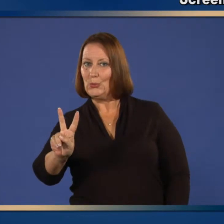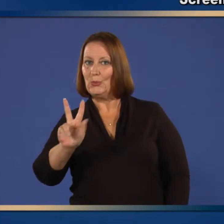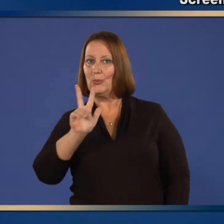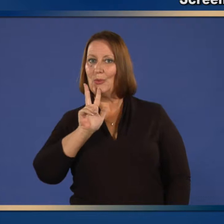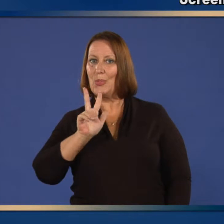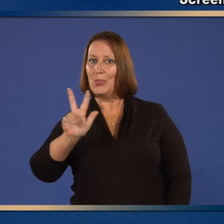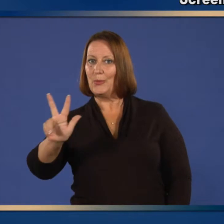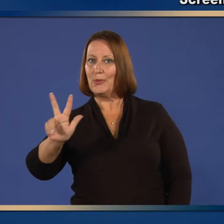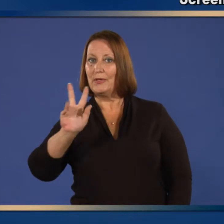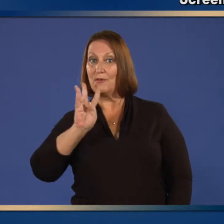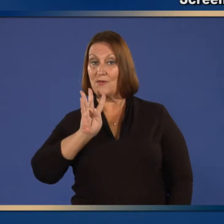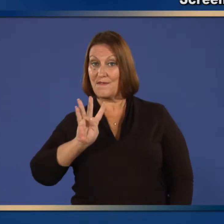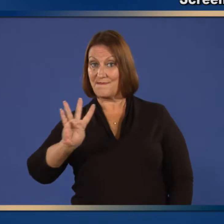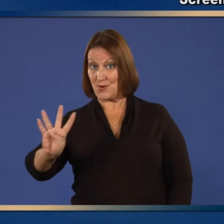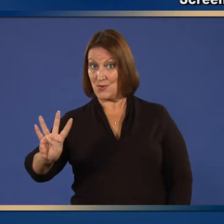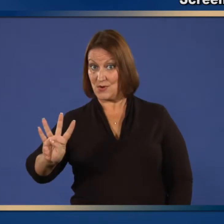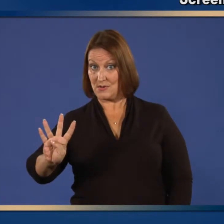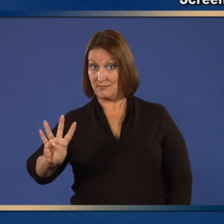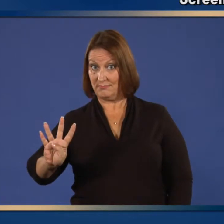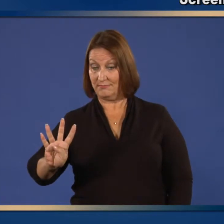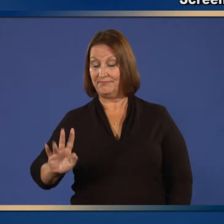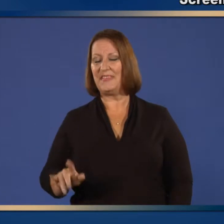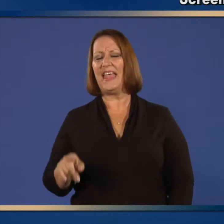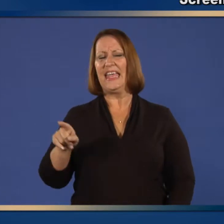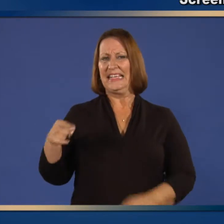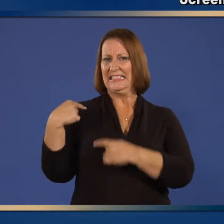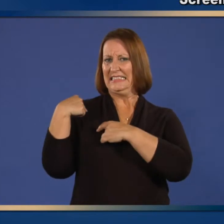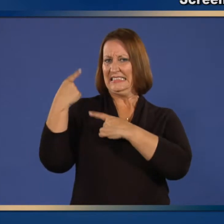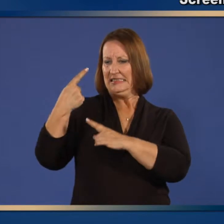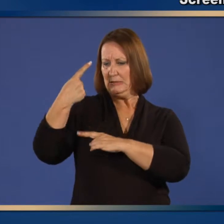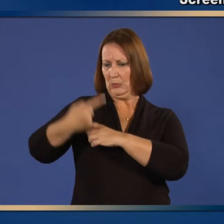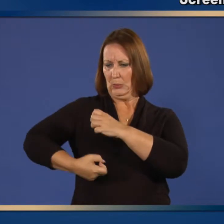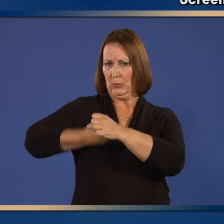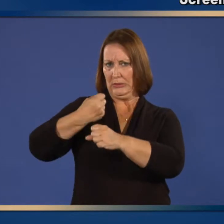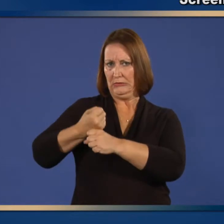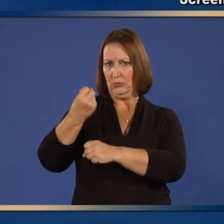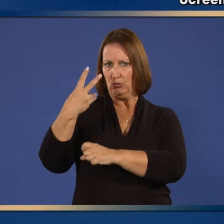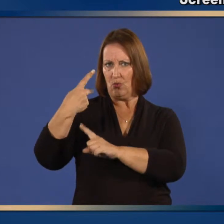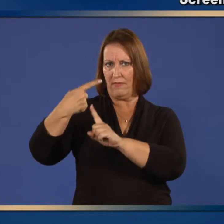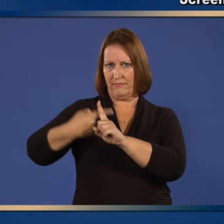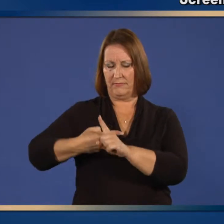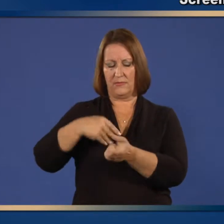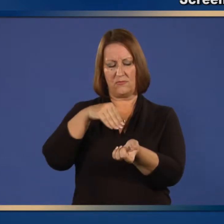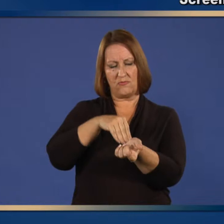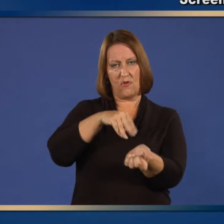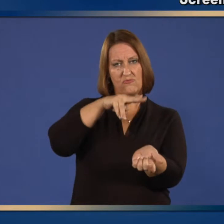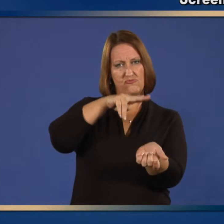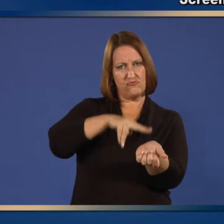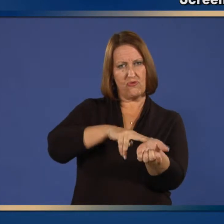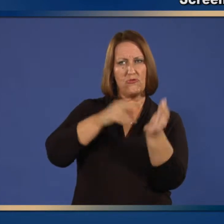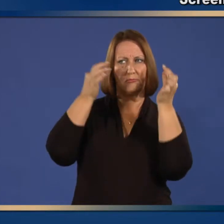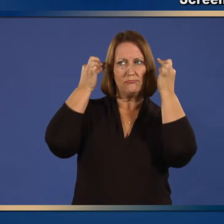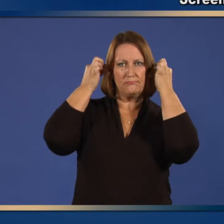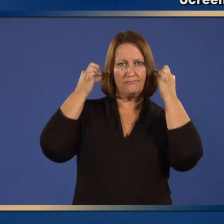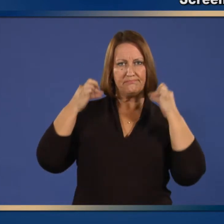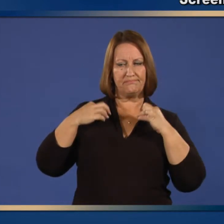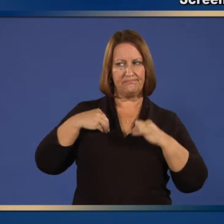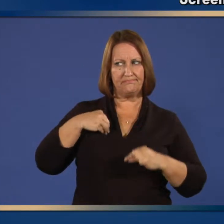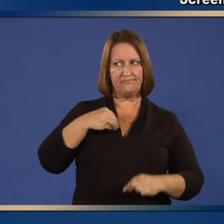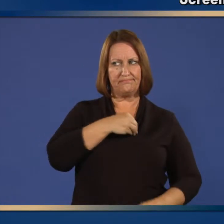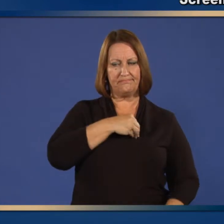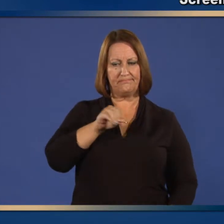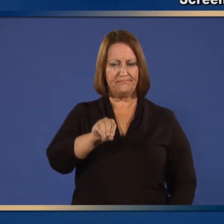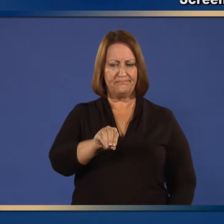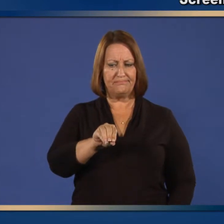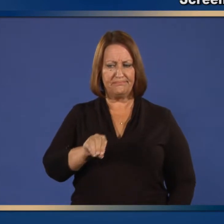in the past 12 months, has a health care provider ever told you that he